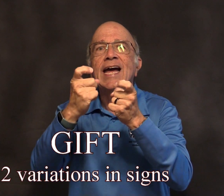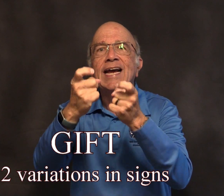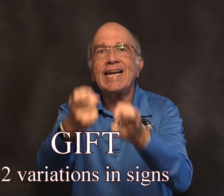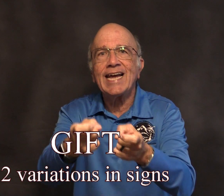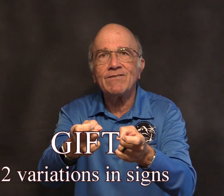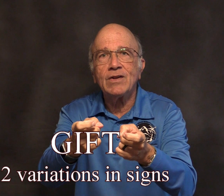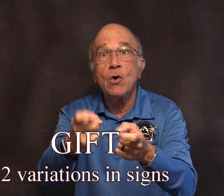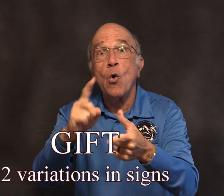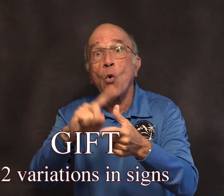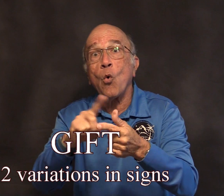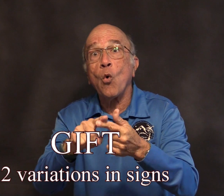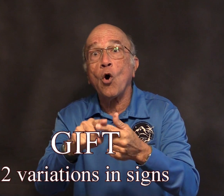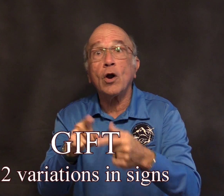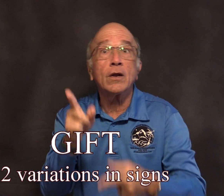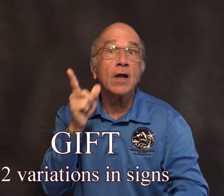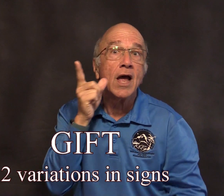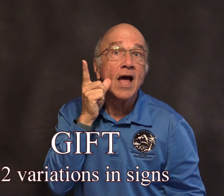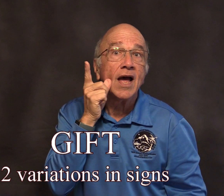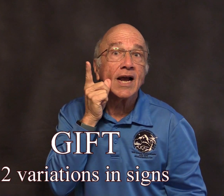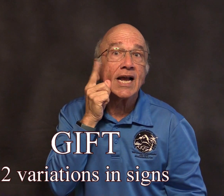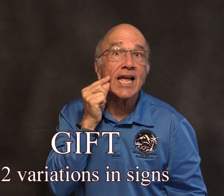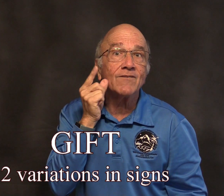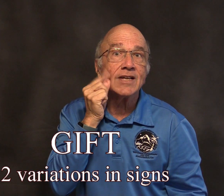Get or get.